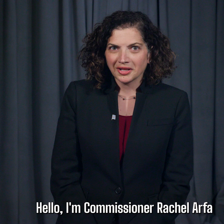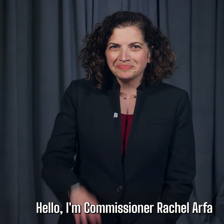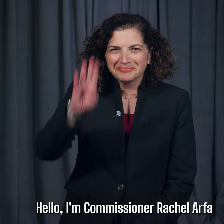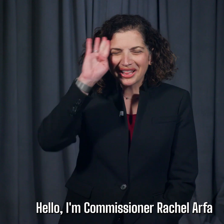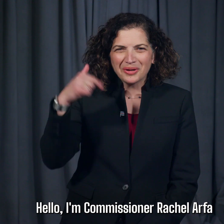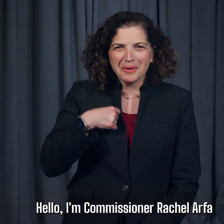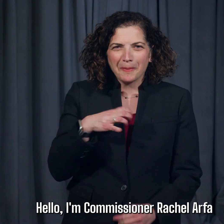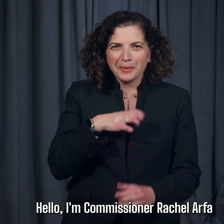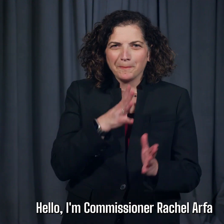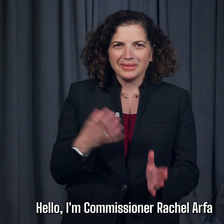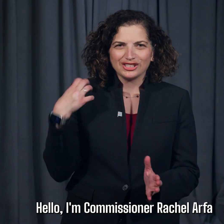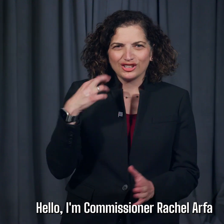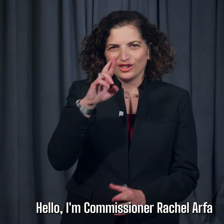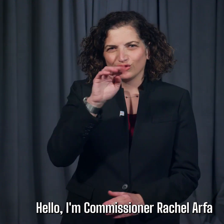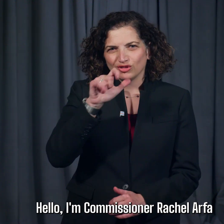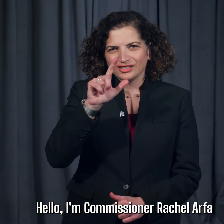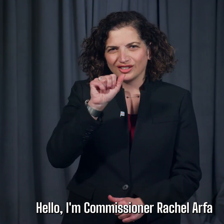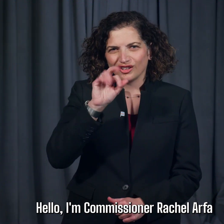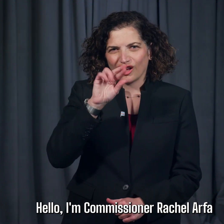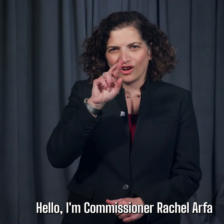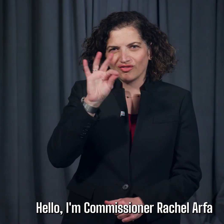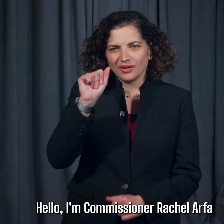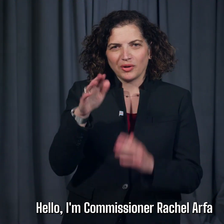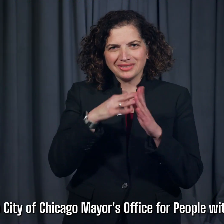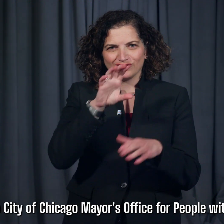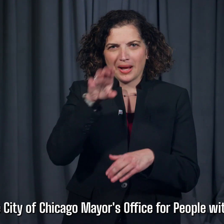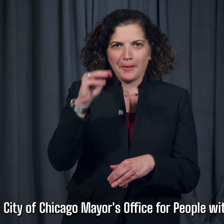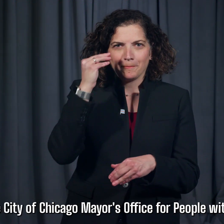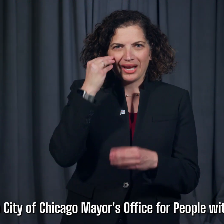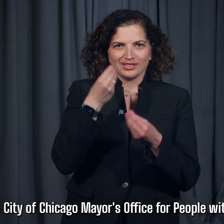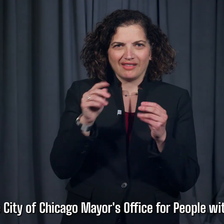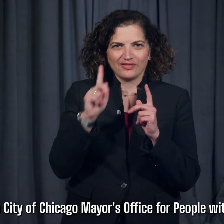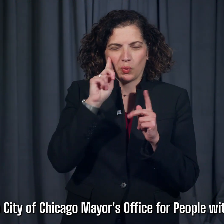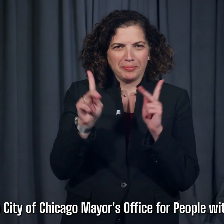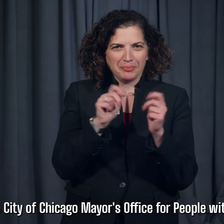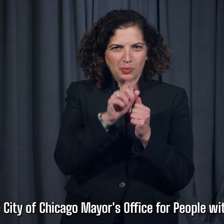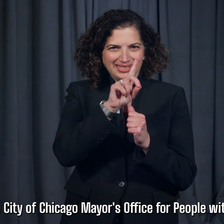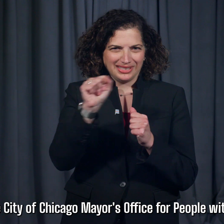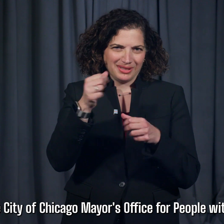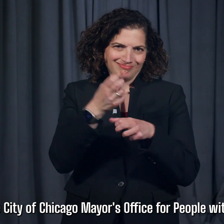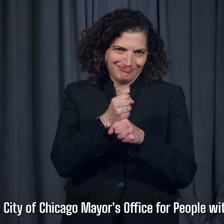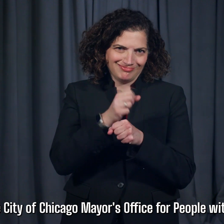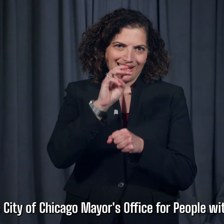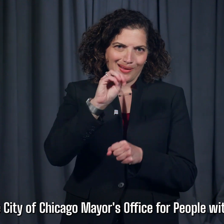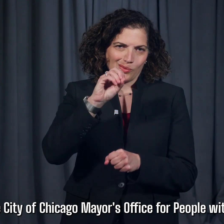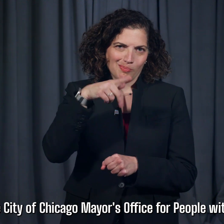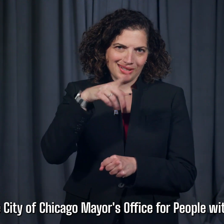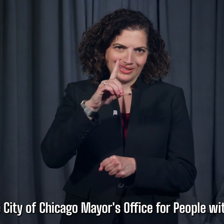Hello, I'm Commissioner Rachel Arfa from the City of Chicago Mayor's Office for People with Disabilities.